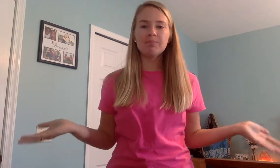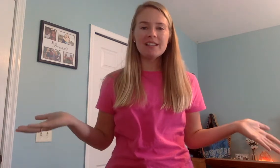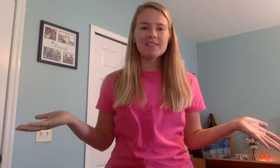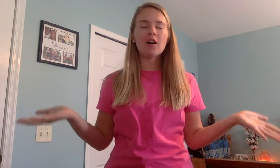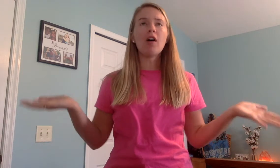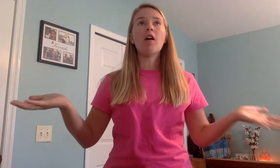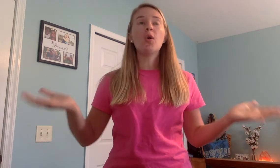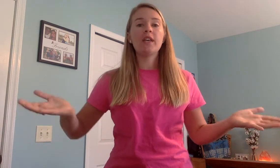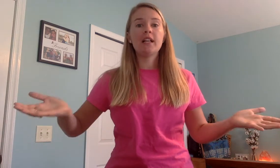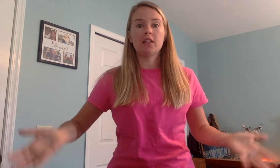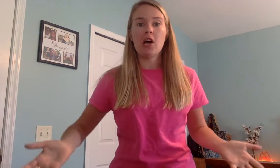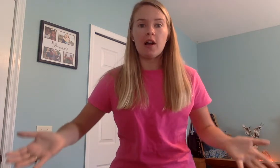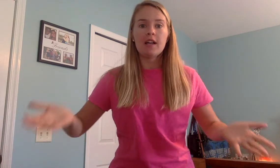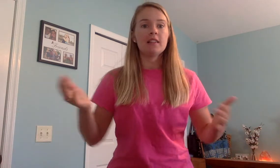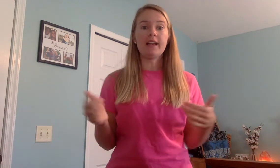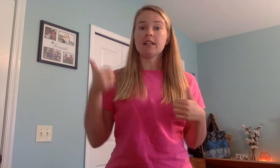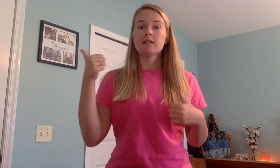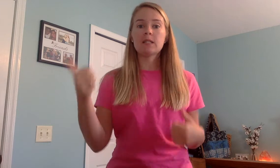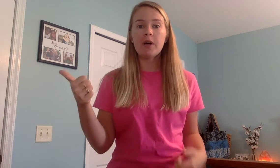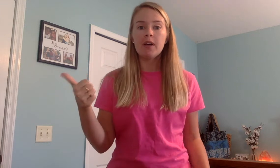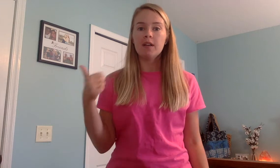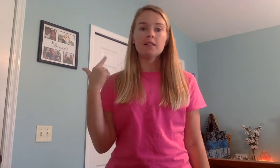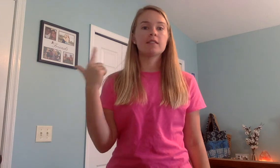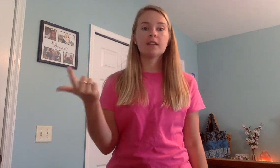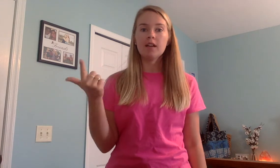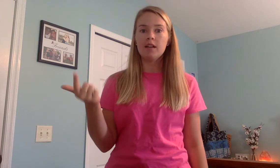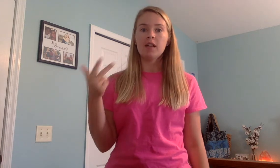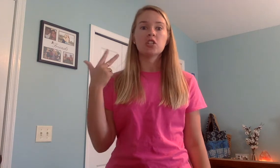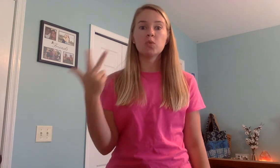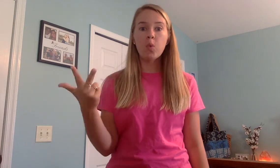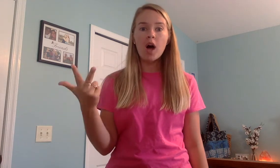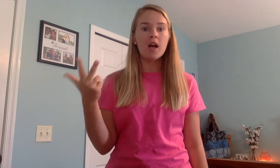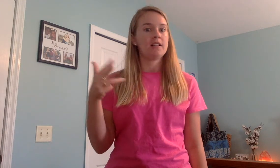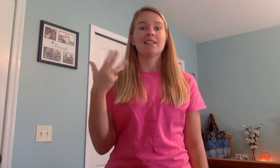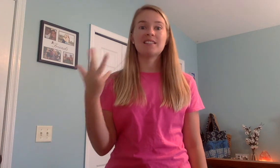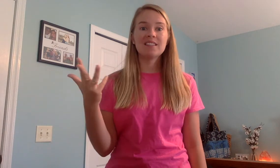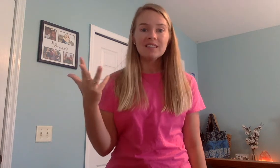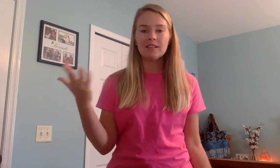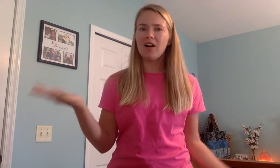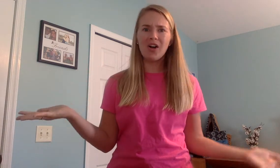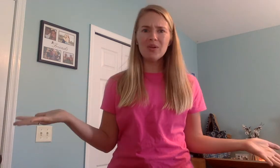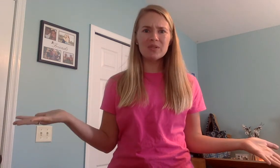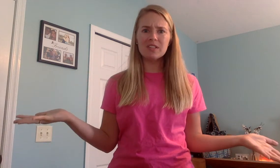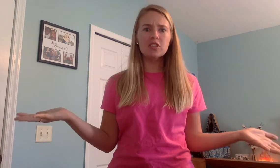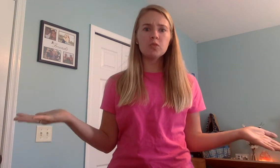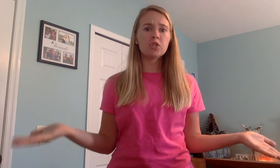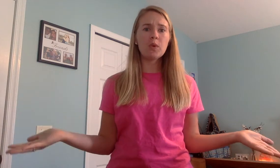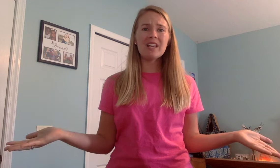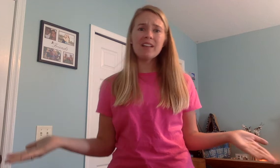blends all week long, like sp, sk, sw, st, all those. So we like